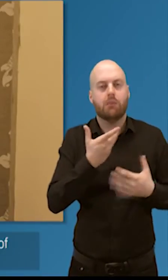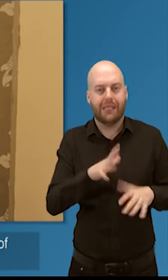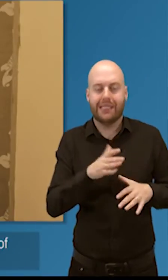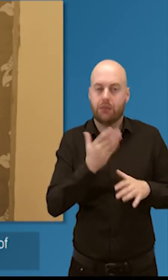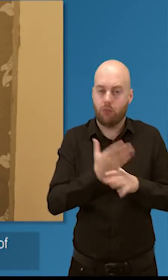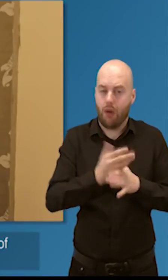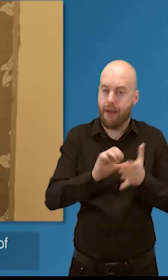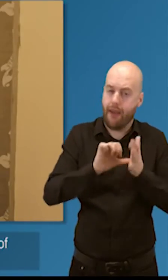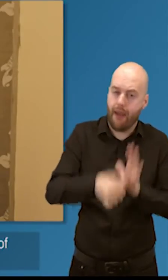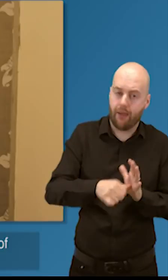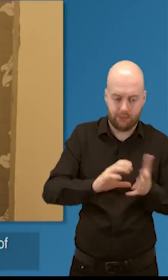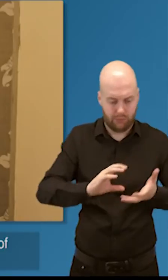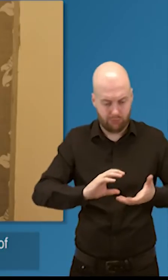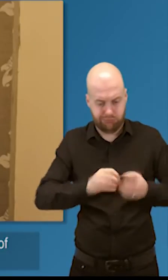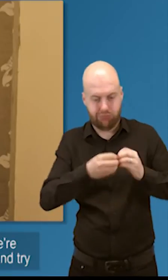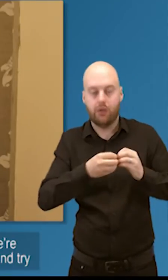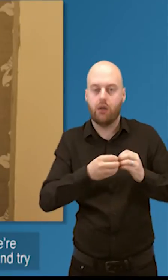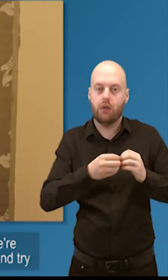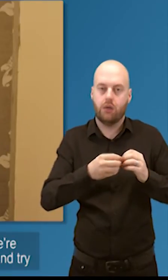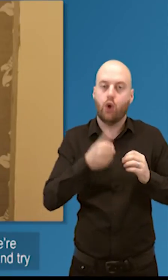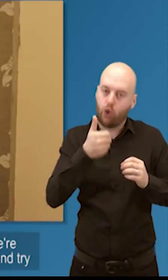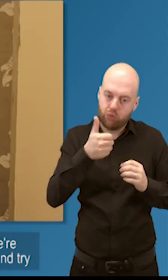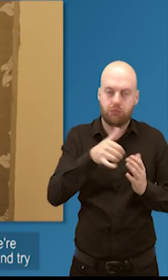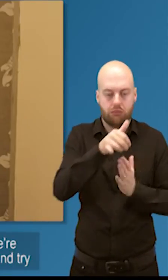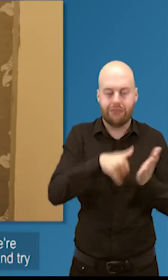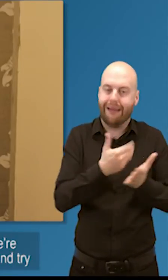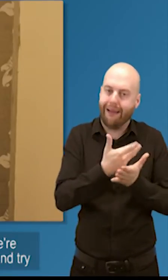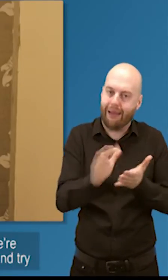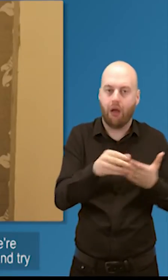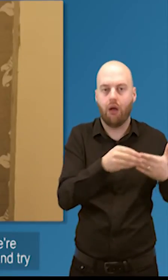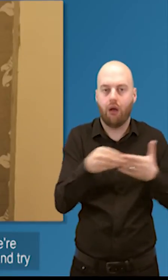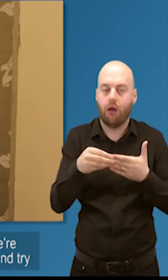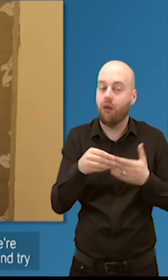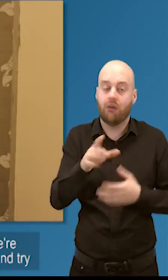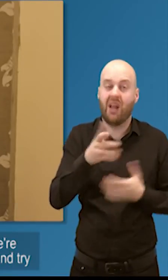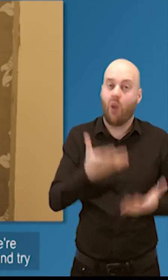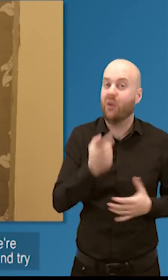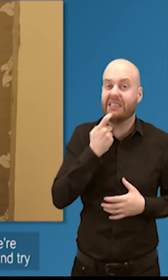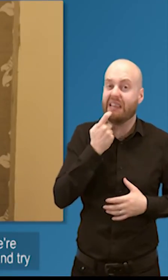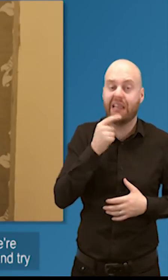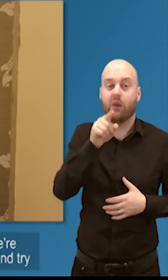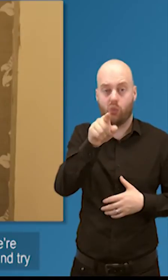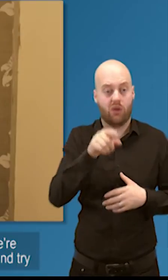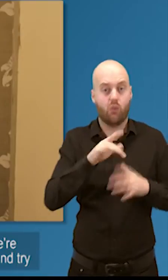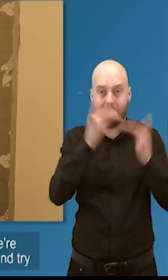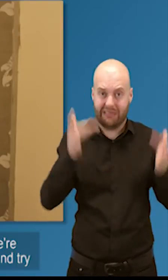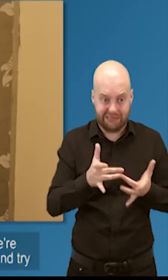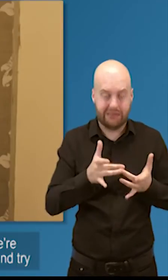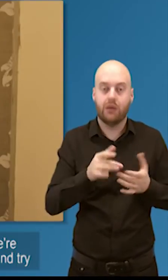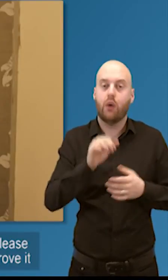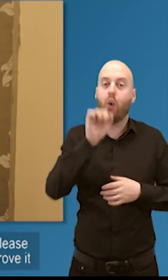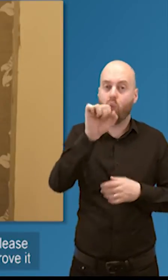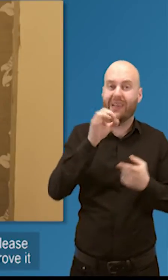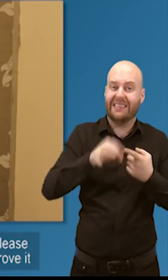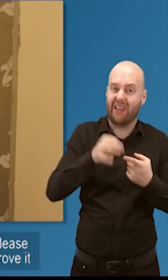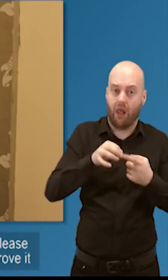sort of thing for a while have a look at the beta and and it is a beta version just now because we know we're testing it and we want to get it right so if you do it and